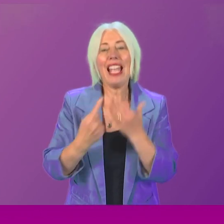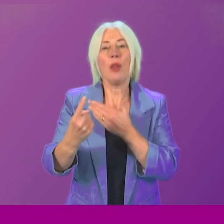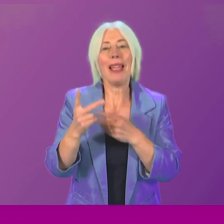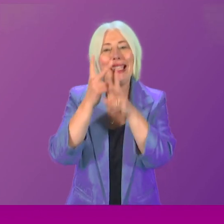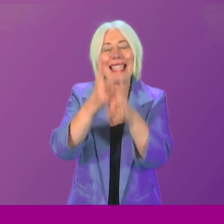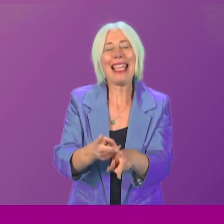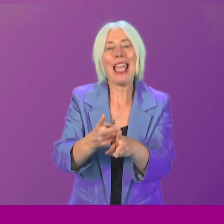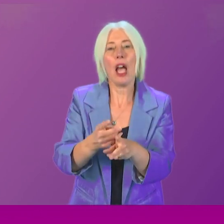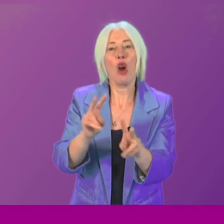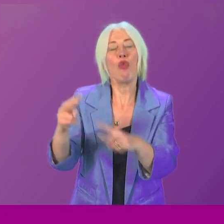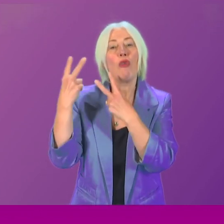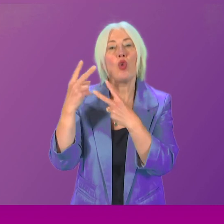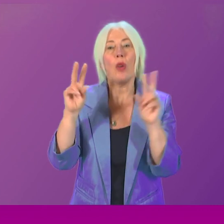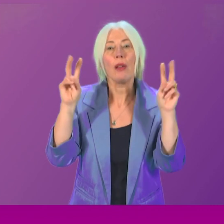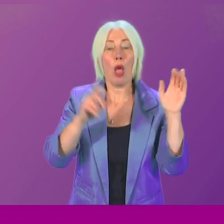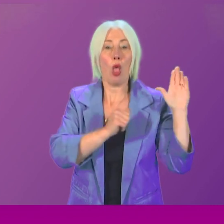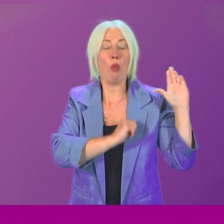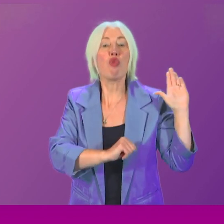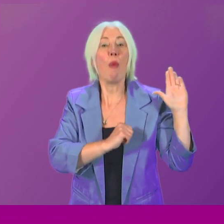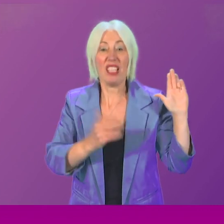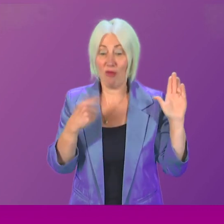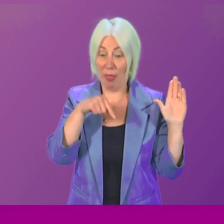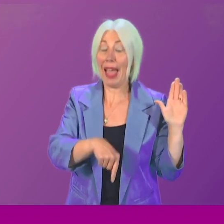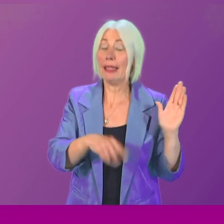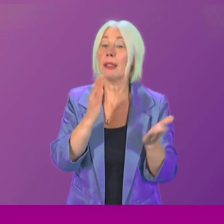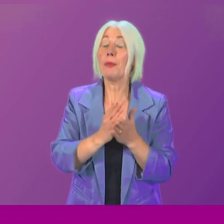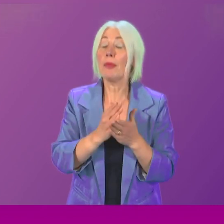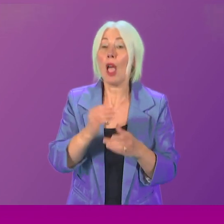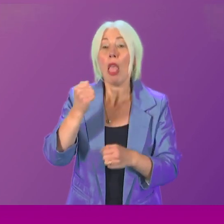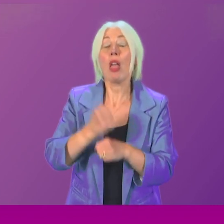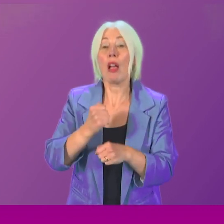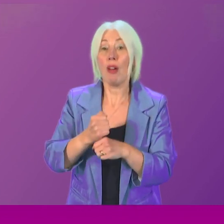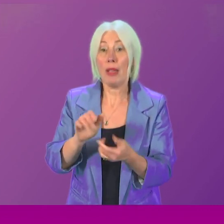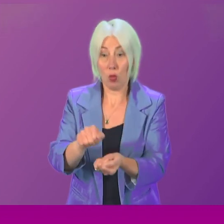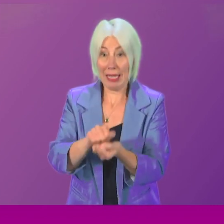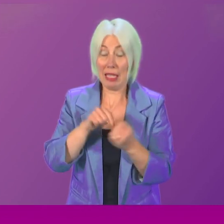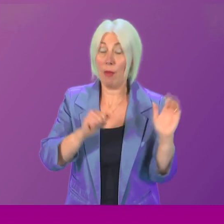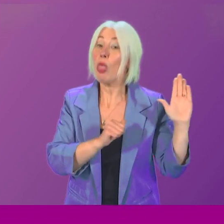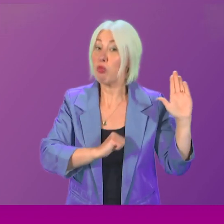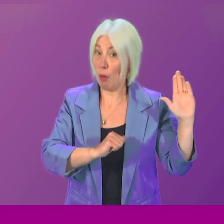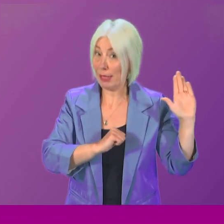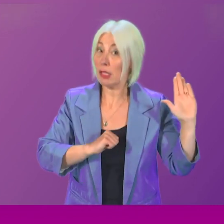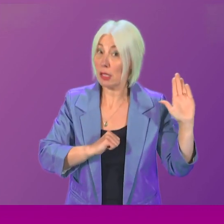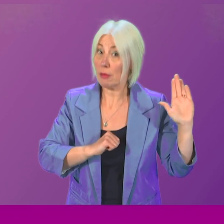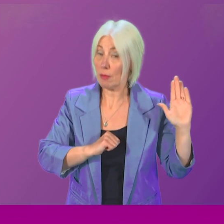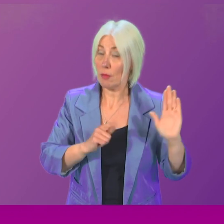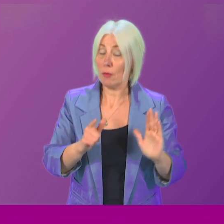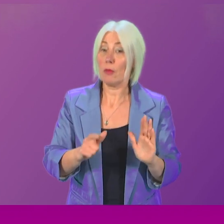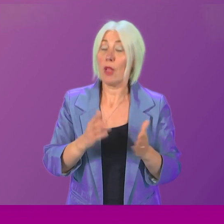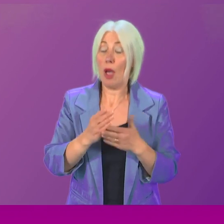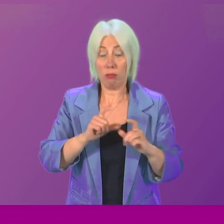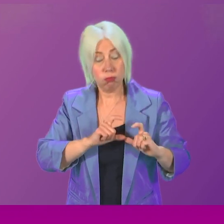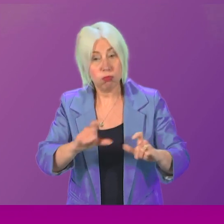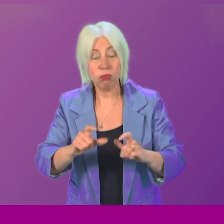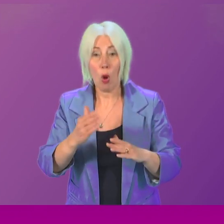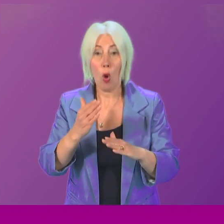and the promise that came from that. This government is committed to keeping the promise. We must also continue our work to lift